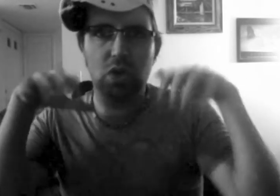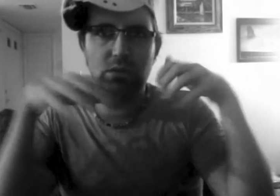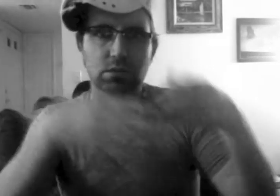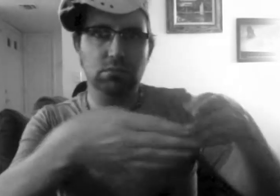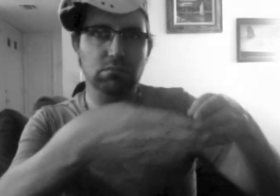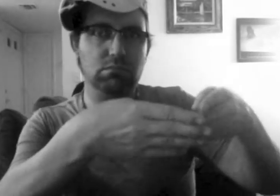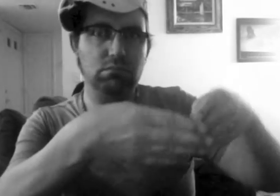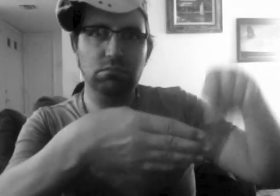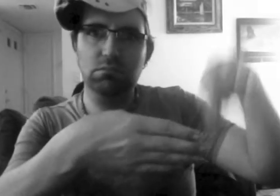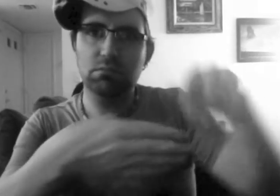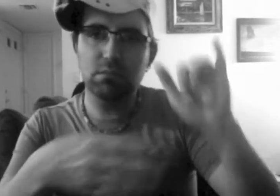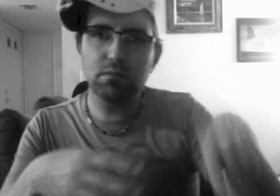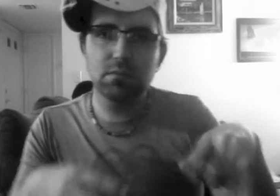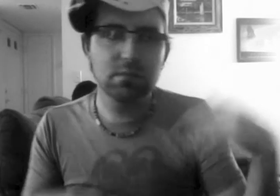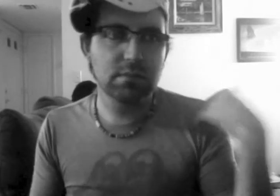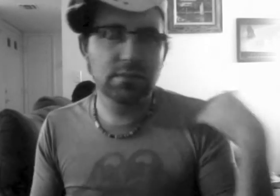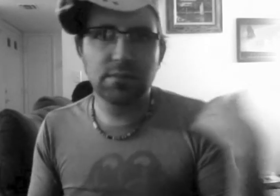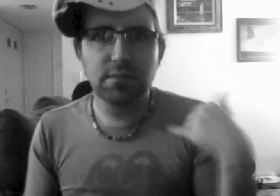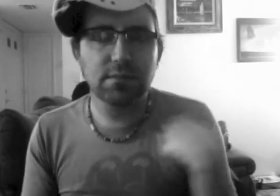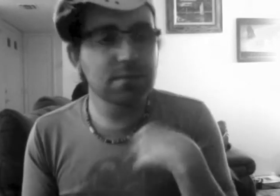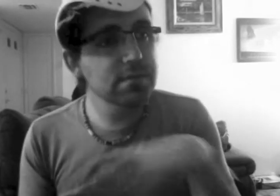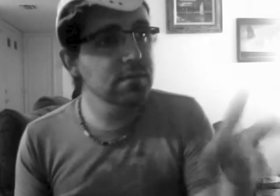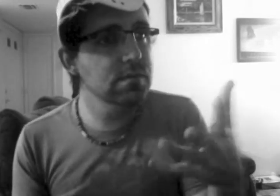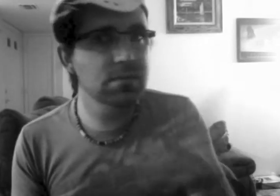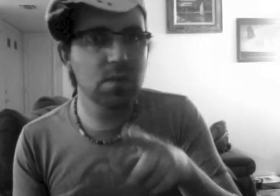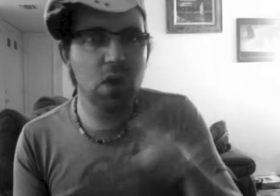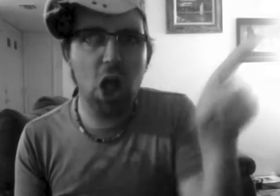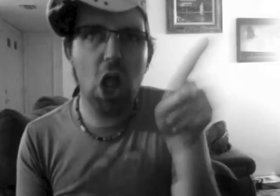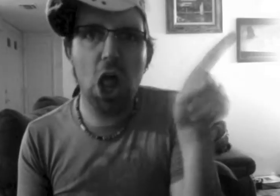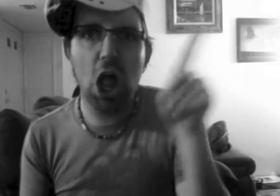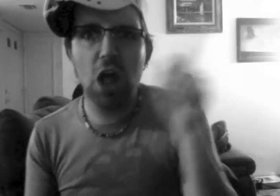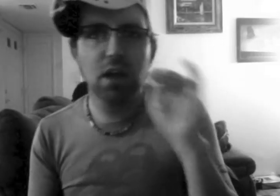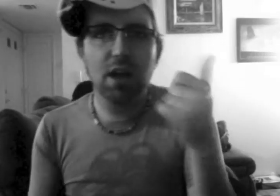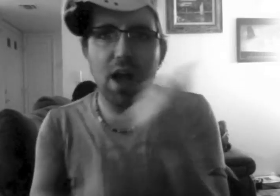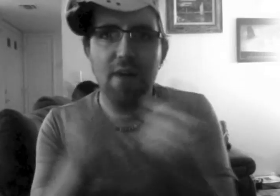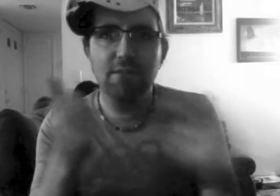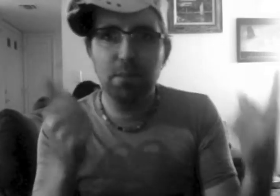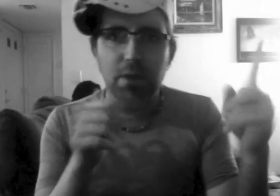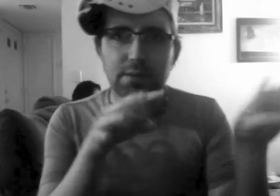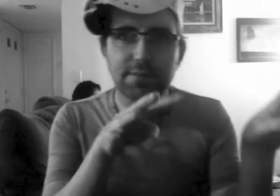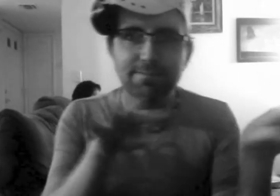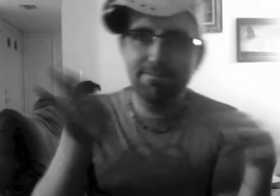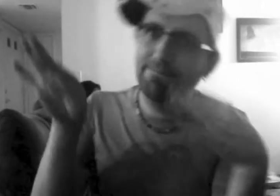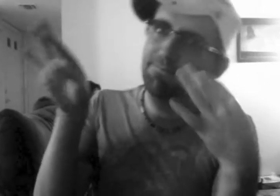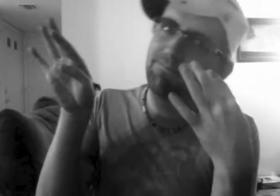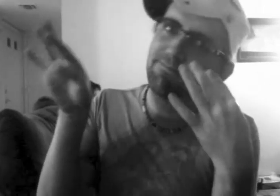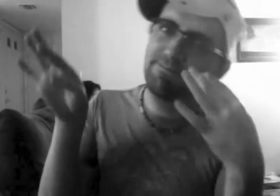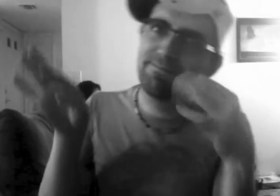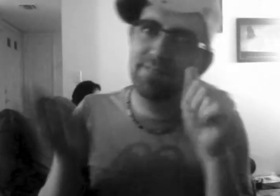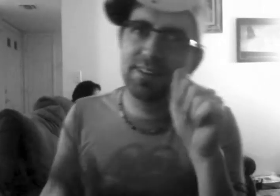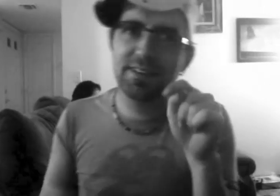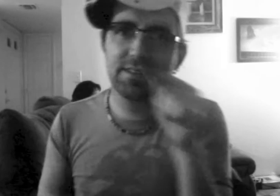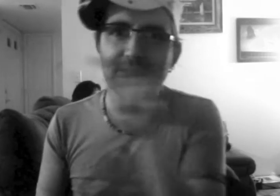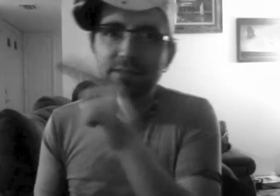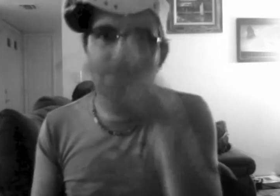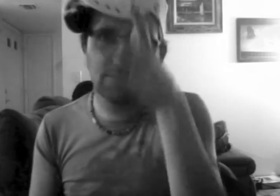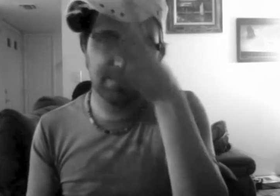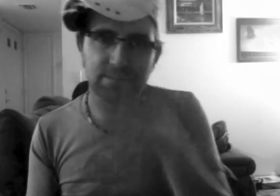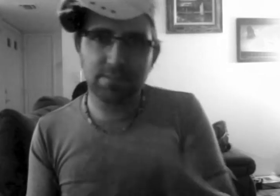show series. To order showtime, simply use your on-screen remote to upgrade today. Select the showtime show you want to watch and